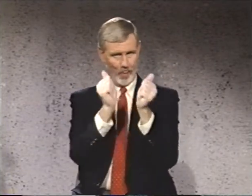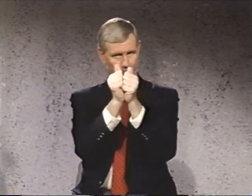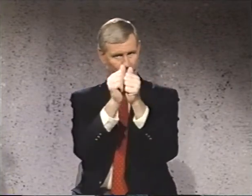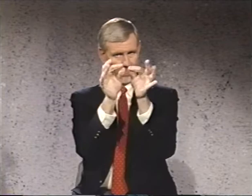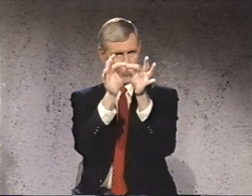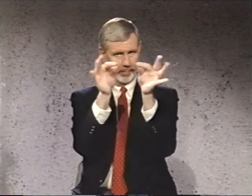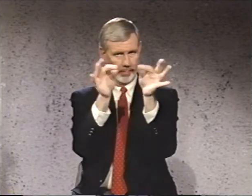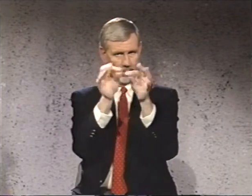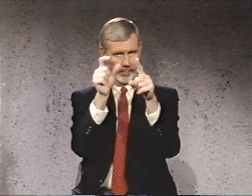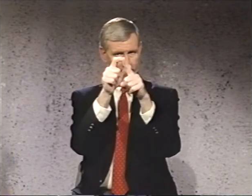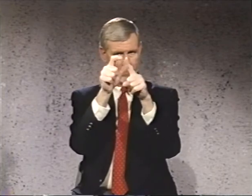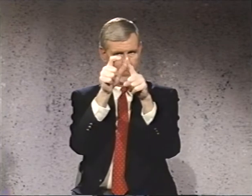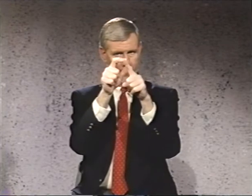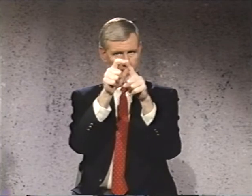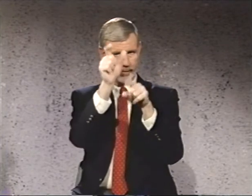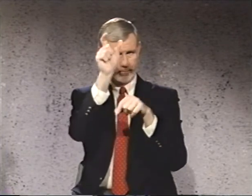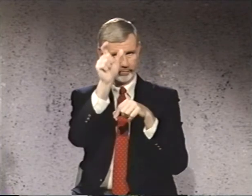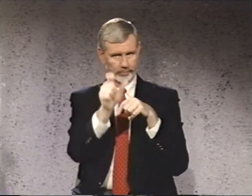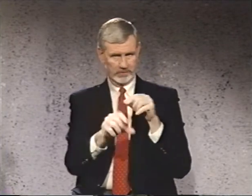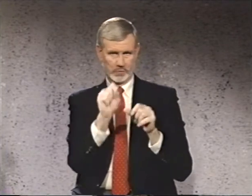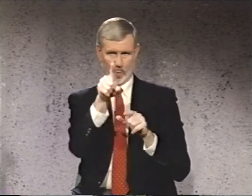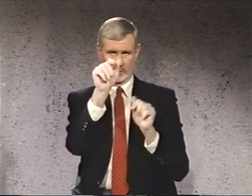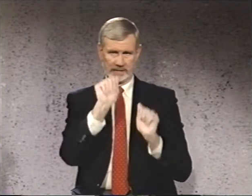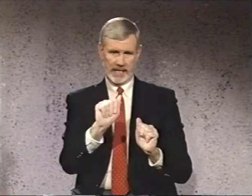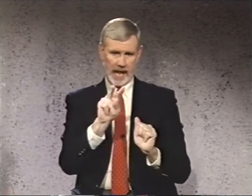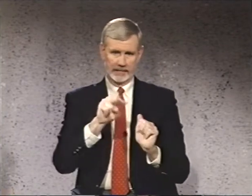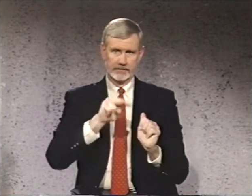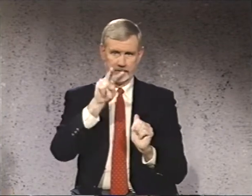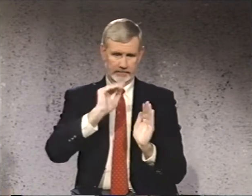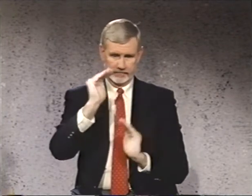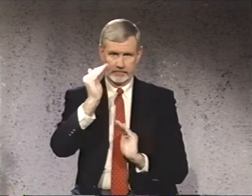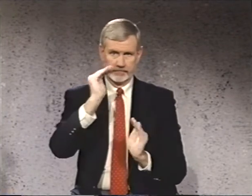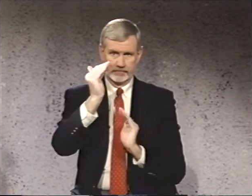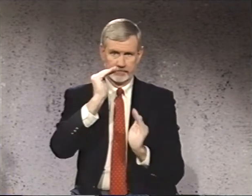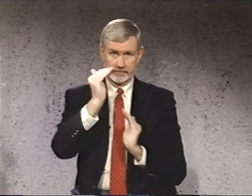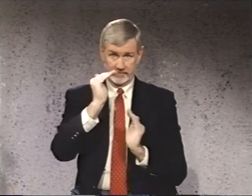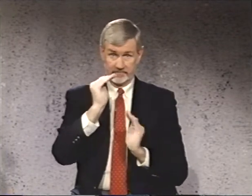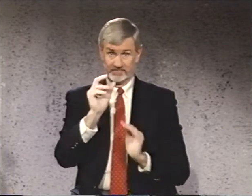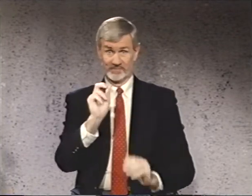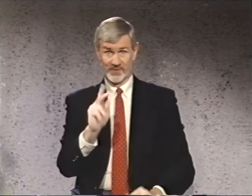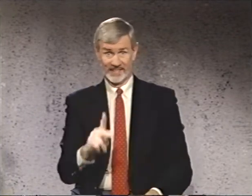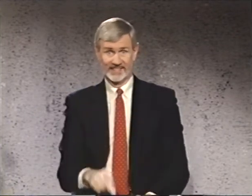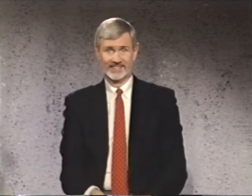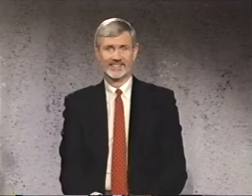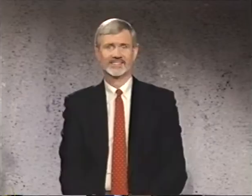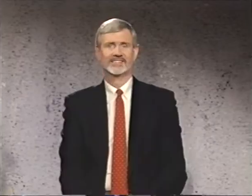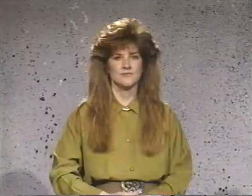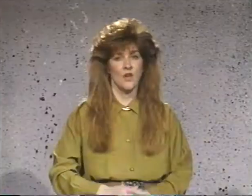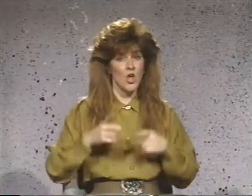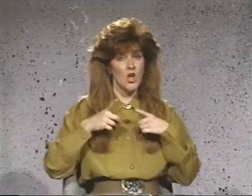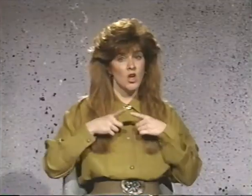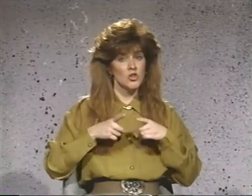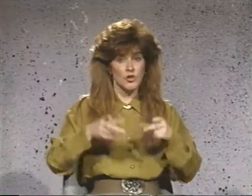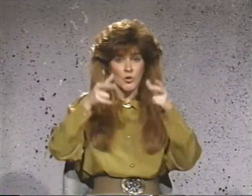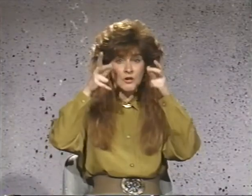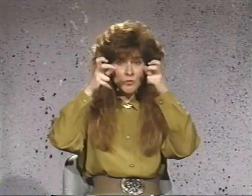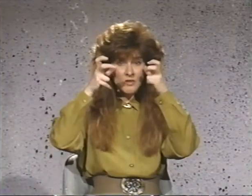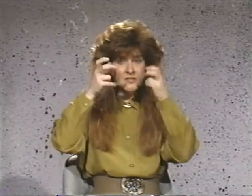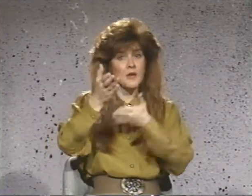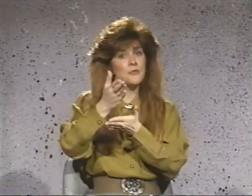with captions of the correct gloss so you may check your answers. During the receptive